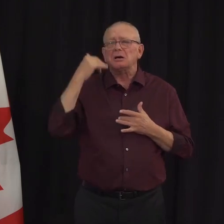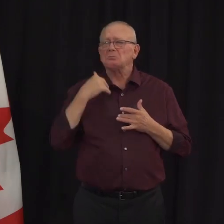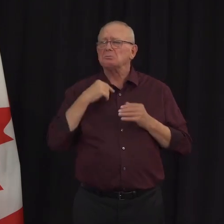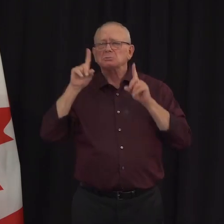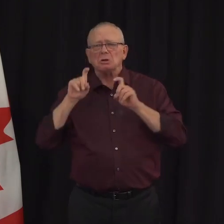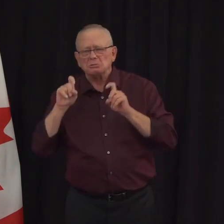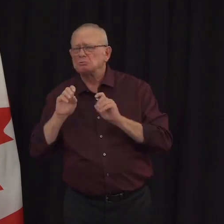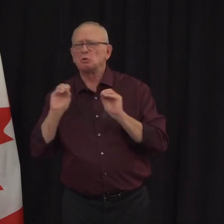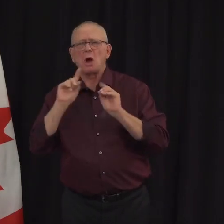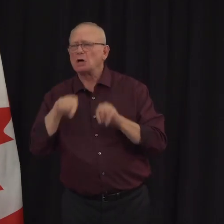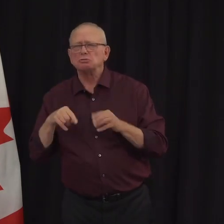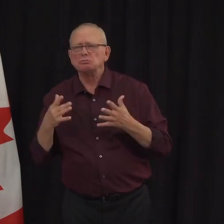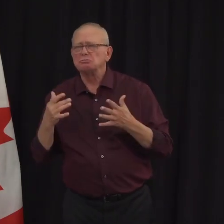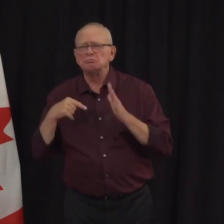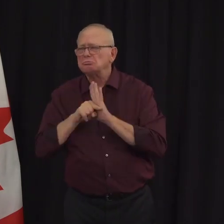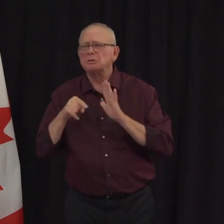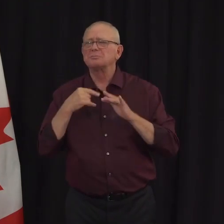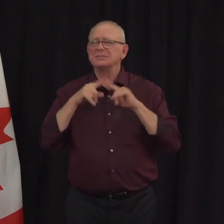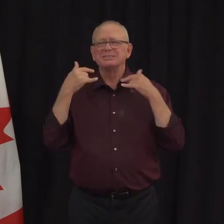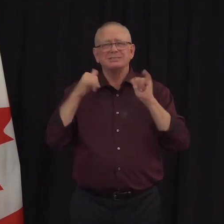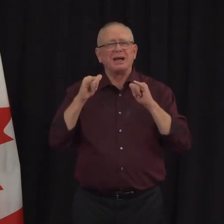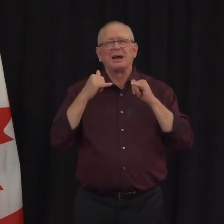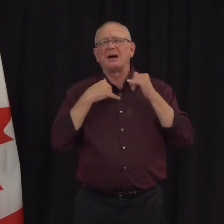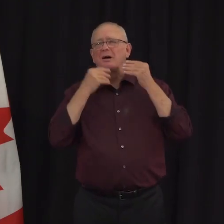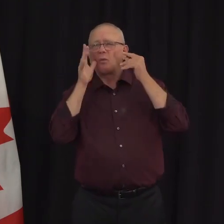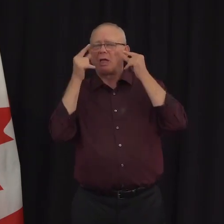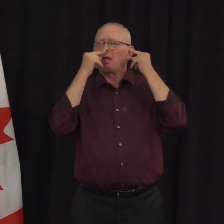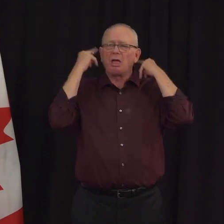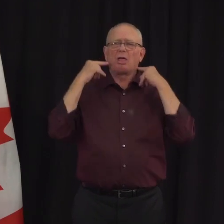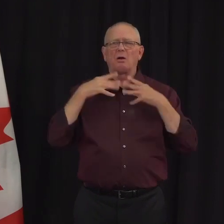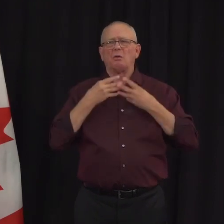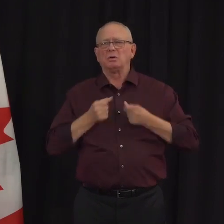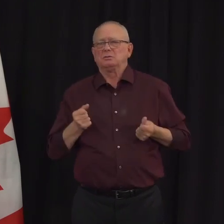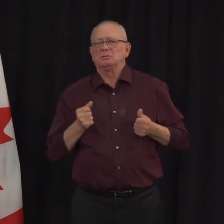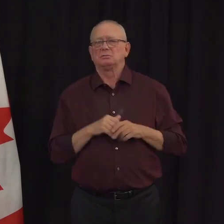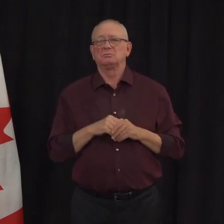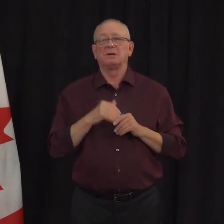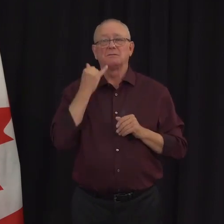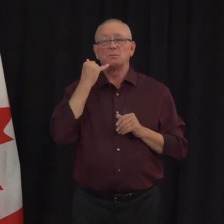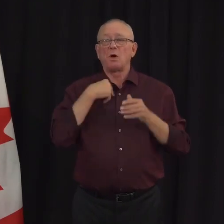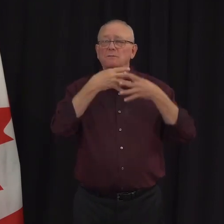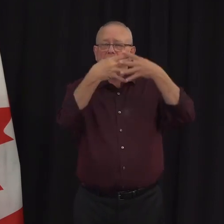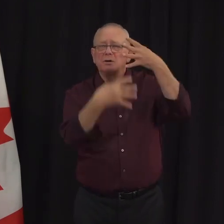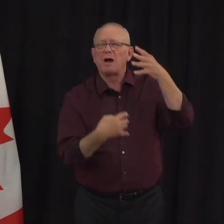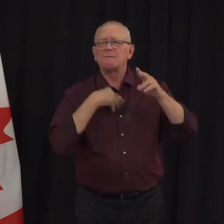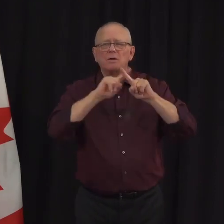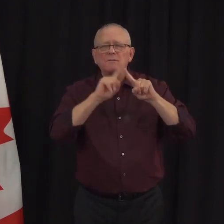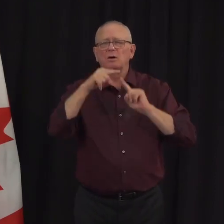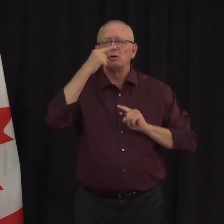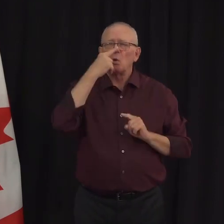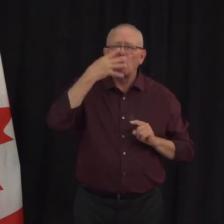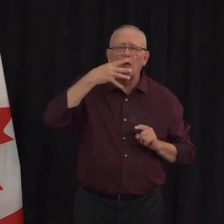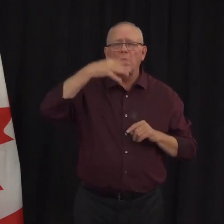home until your symptoms resolve. If you were already showing symptoms, the virus causing those symptoms should show up